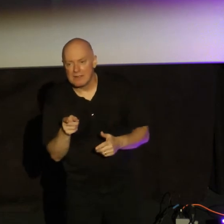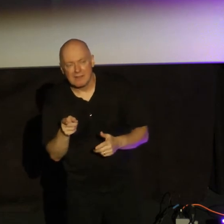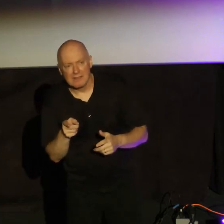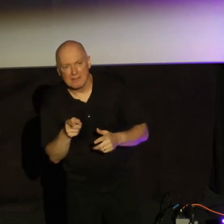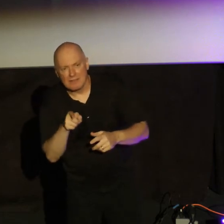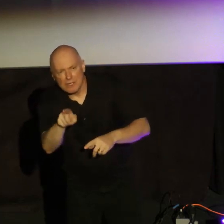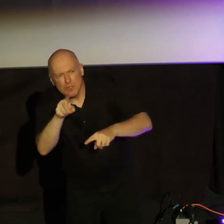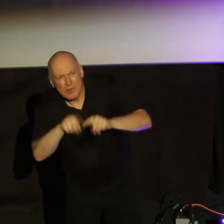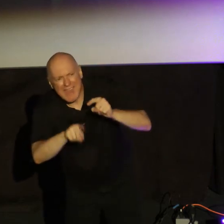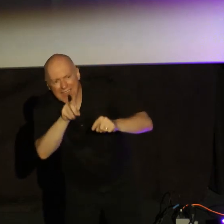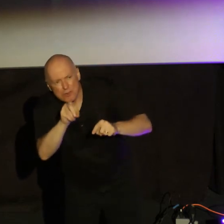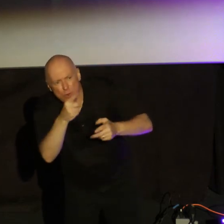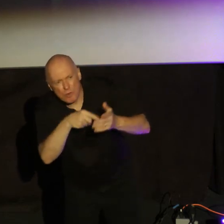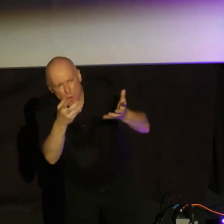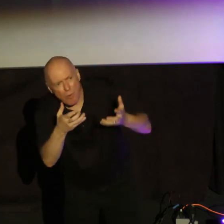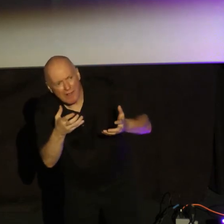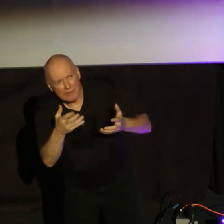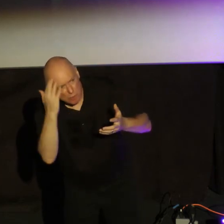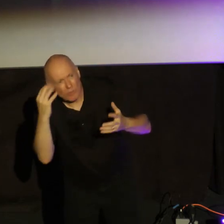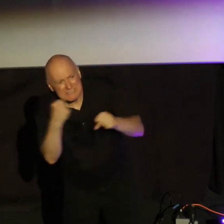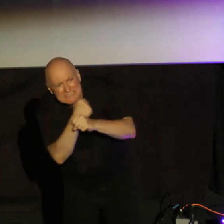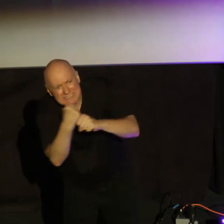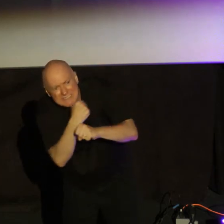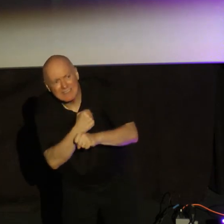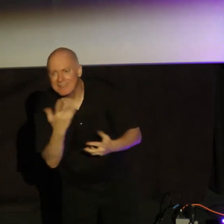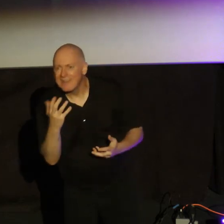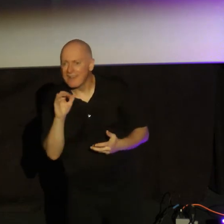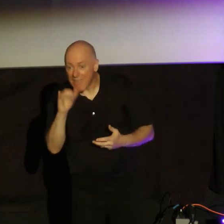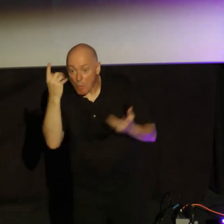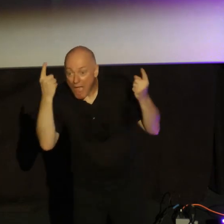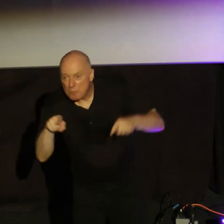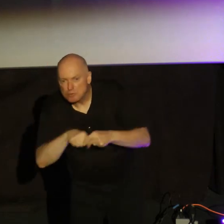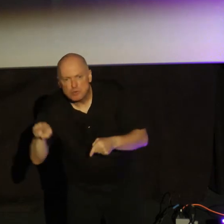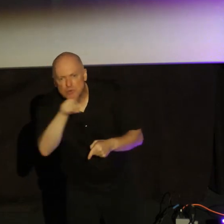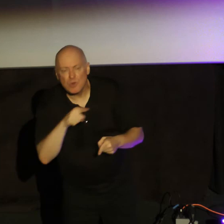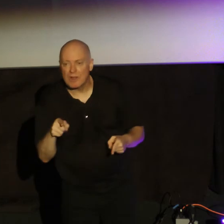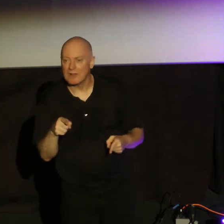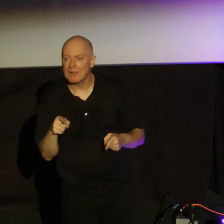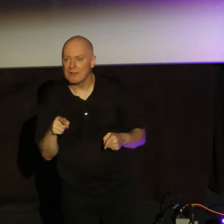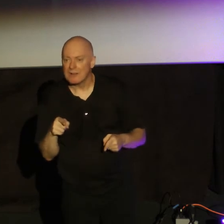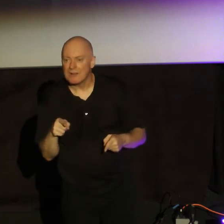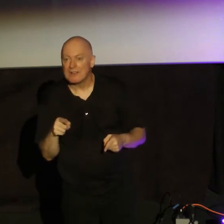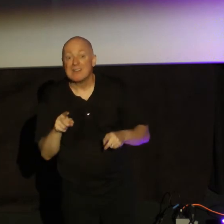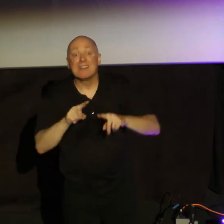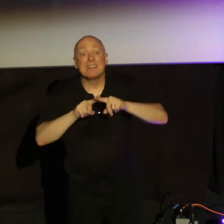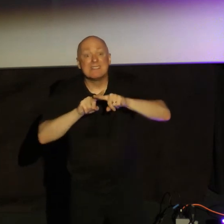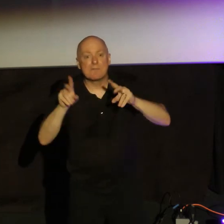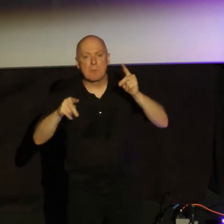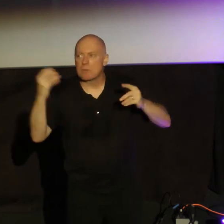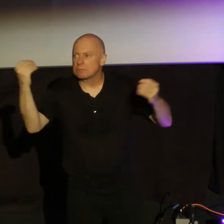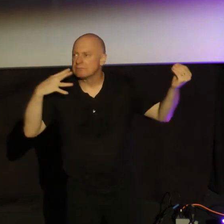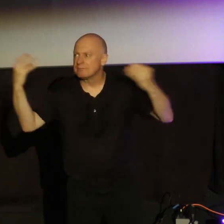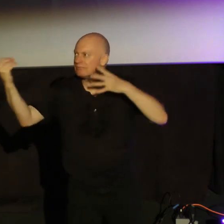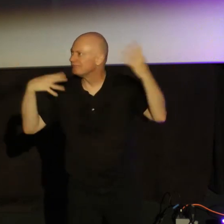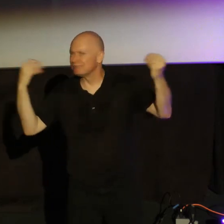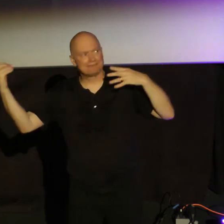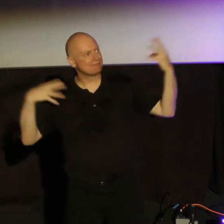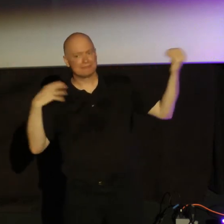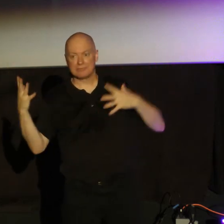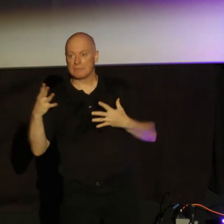stats? Don't you know if you do that, this is what's going to happen? And these are the voices maybe around you. And now it might be tempting for you